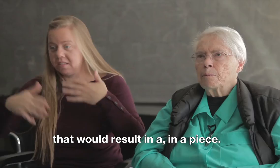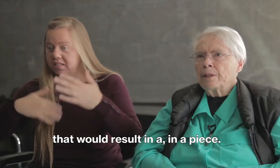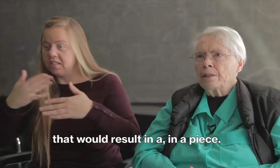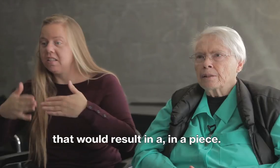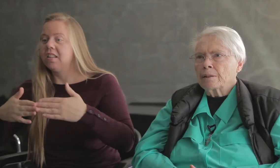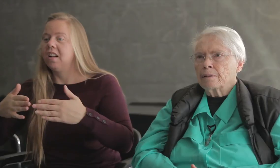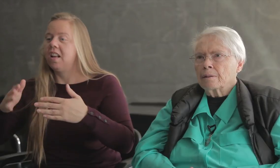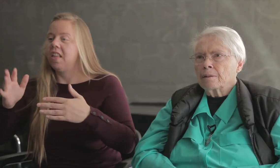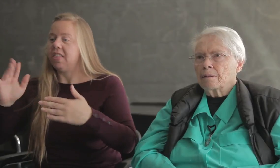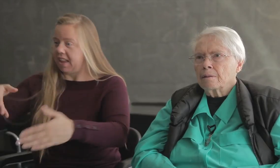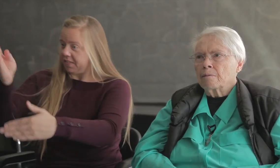piece.